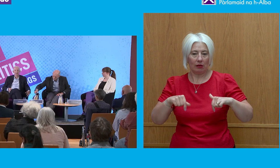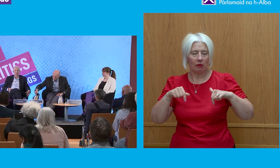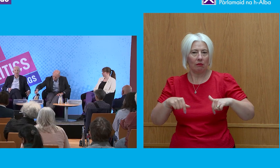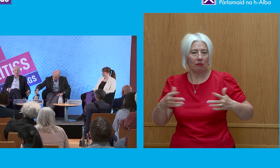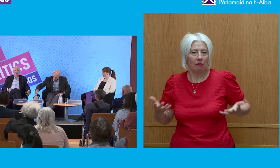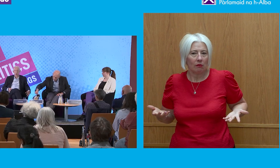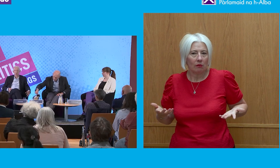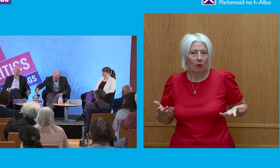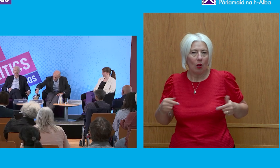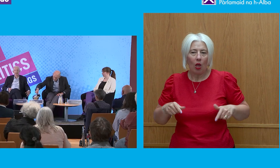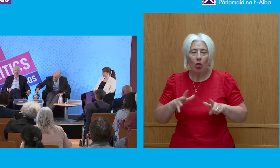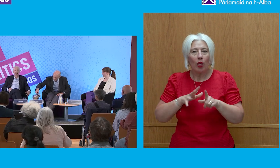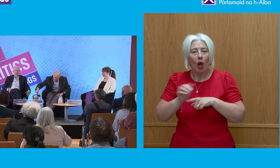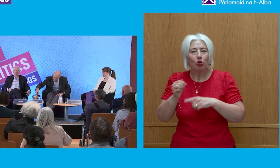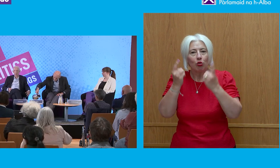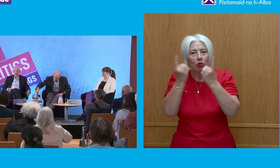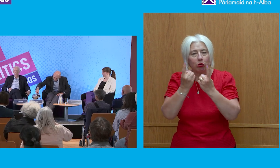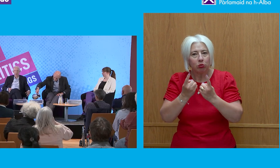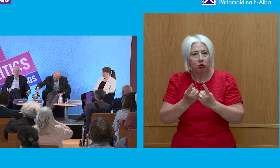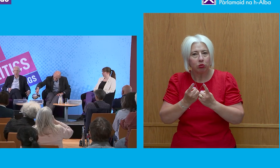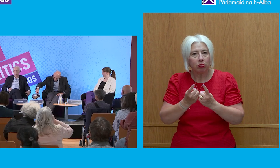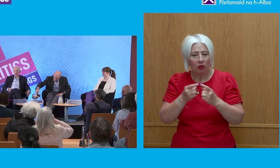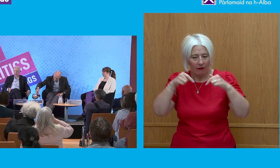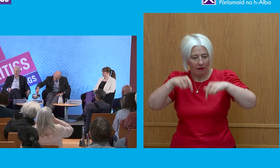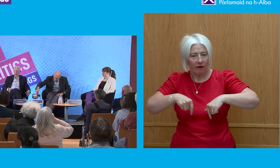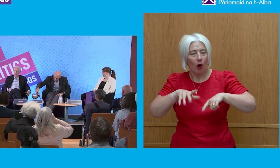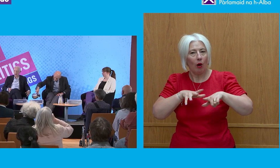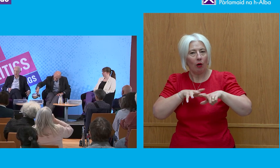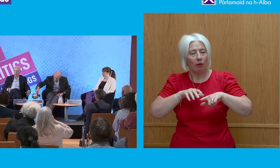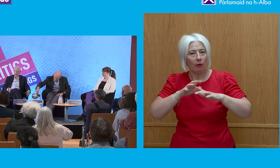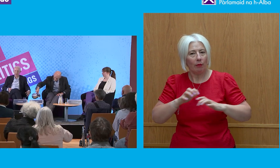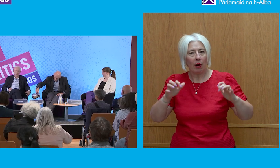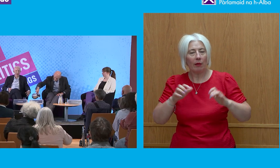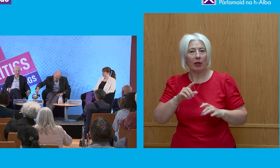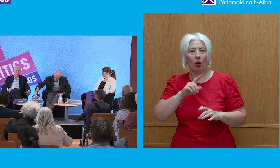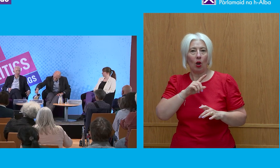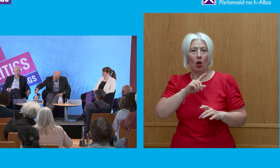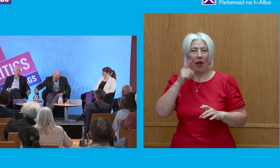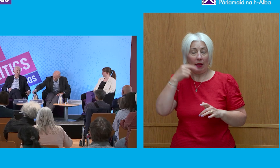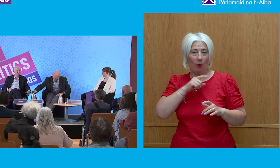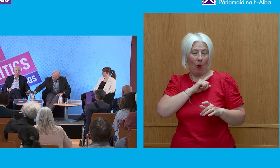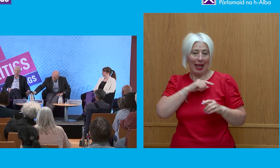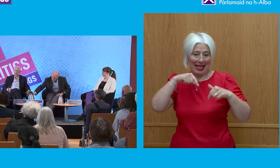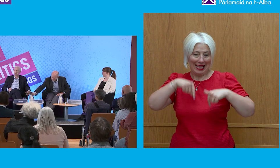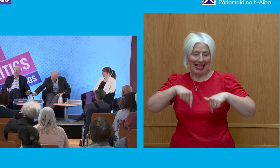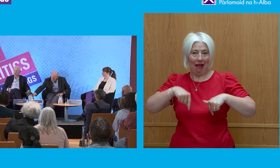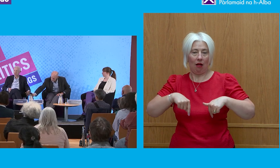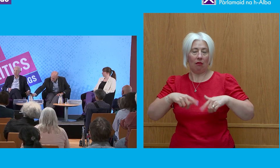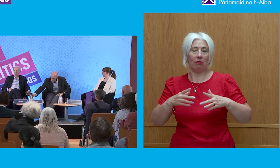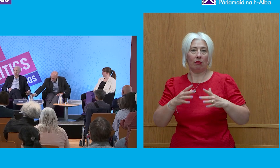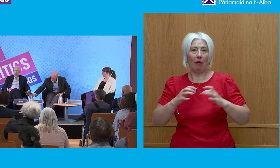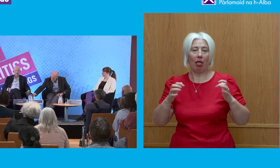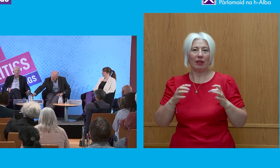are the cultural factors acting on Parliament? Well let's just think about why Parliament is where it is. I mean who lives in Westminster?